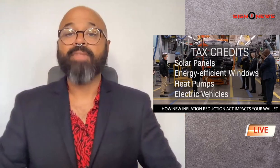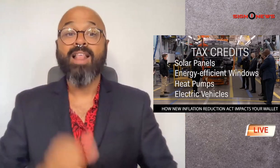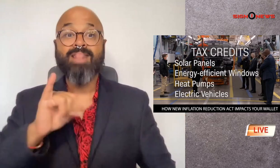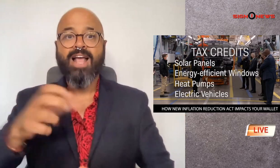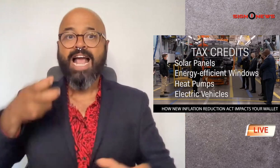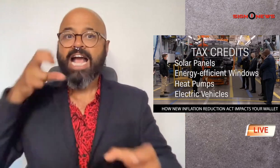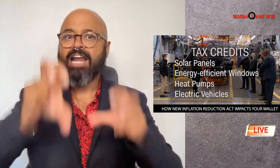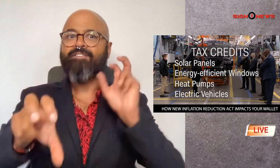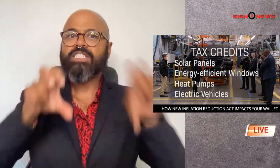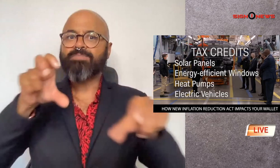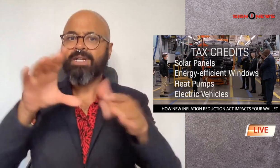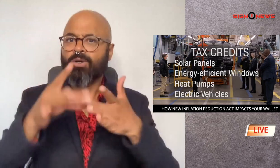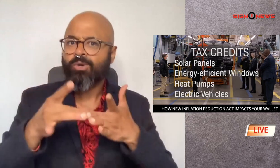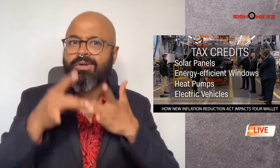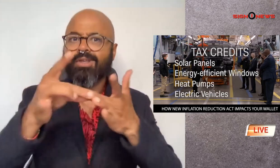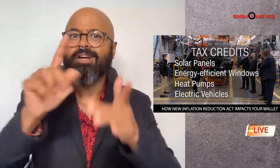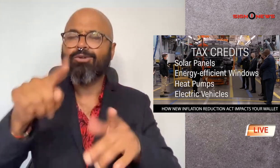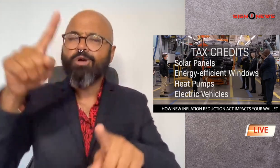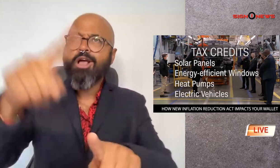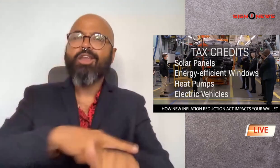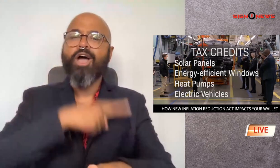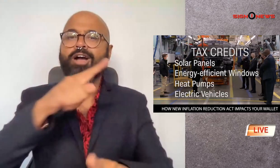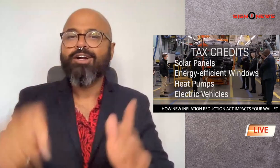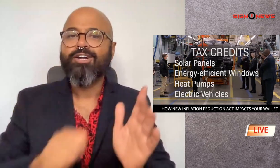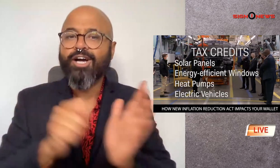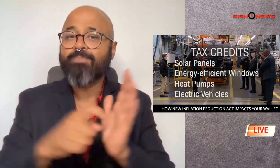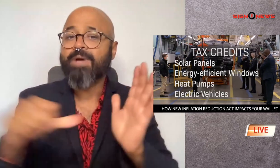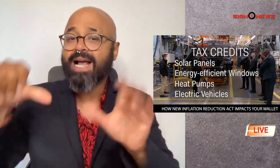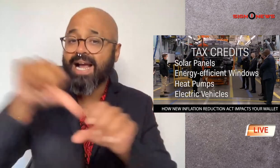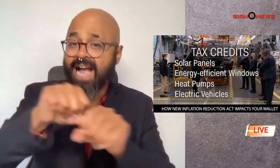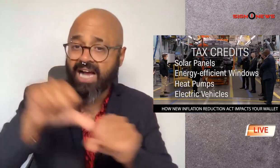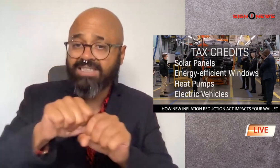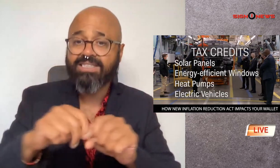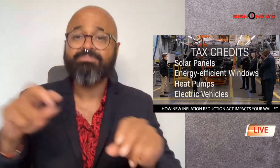those investments could lead to long-term gas and utility savings